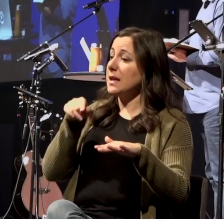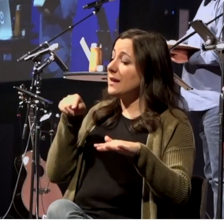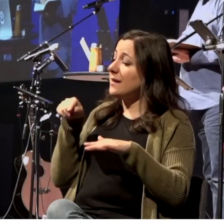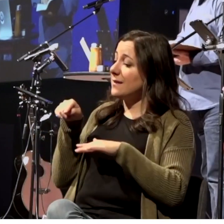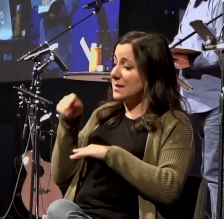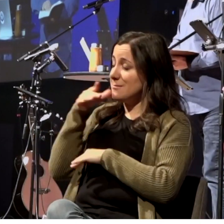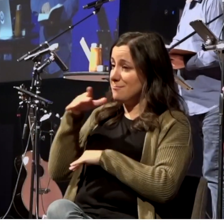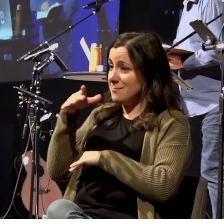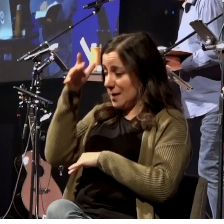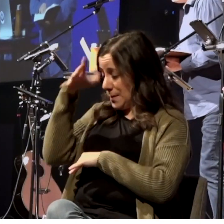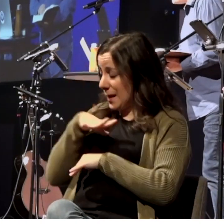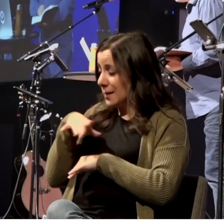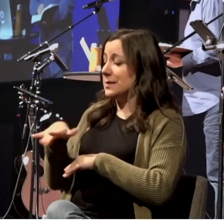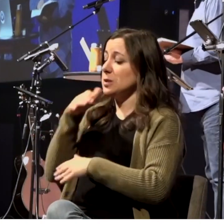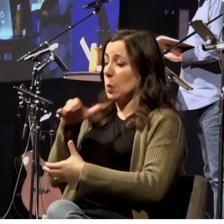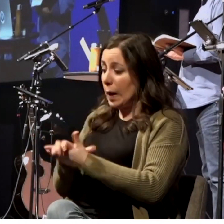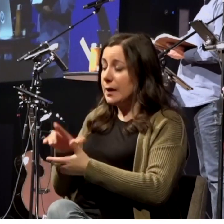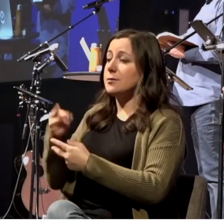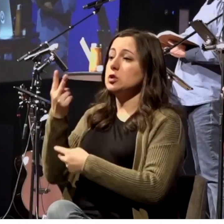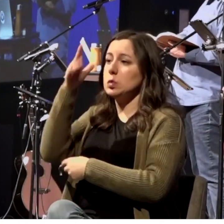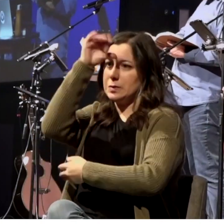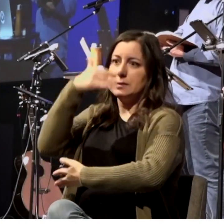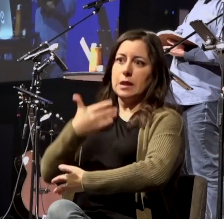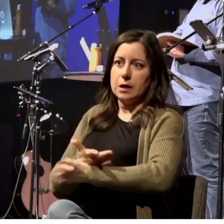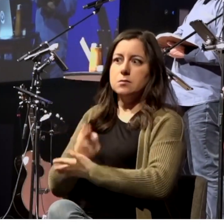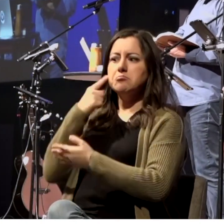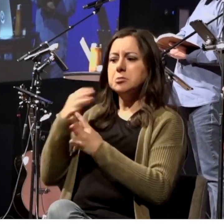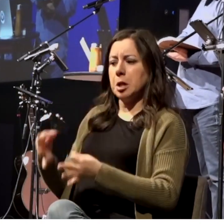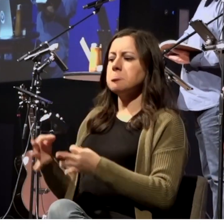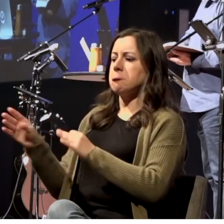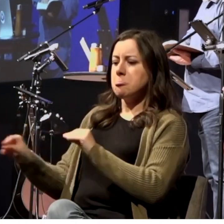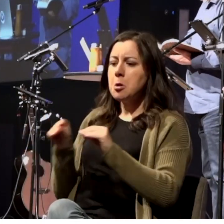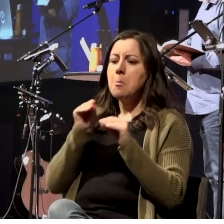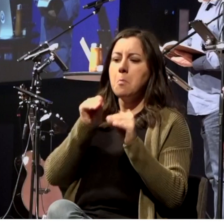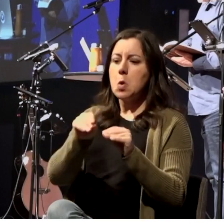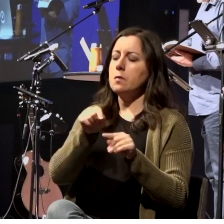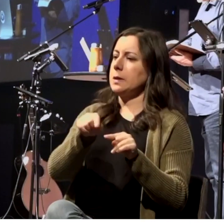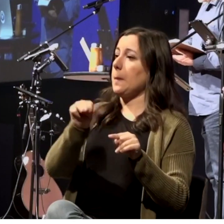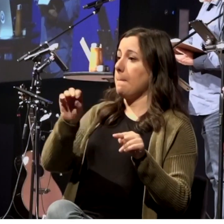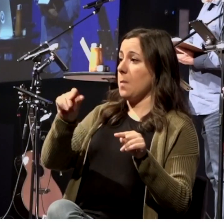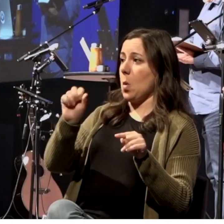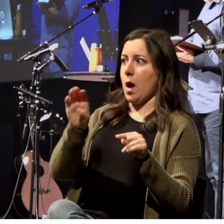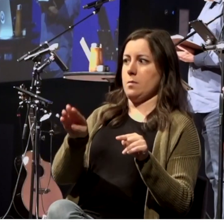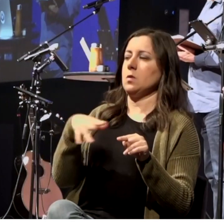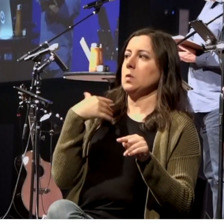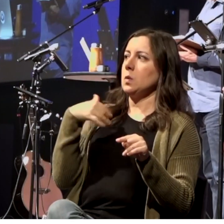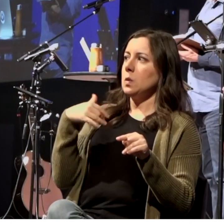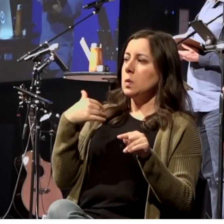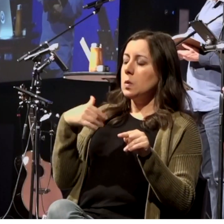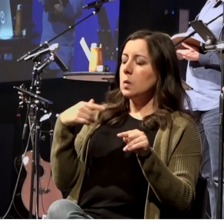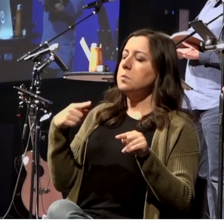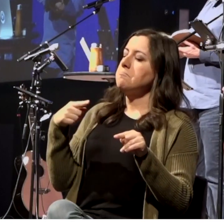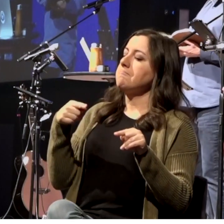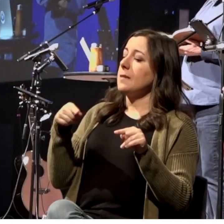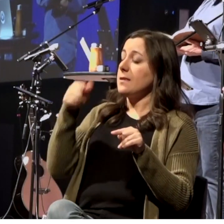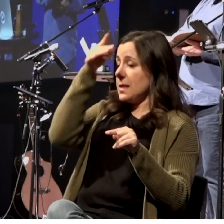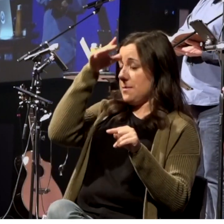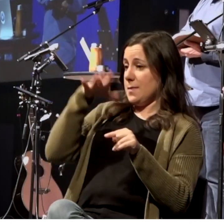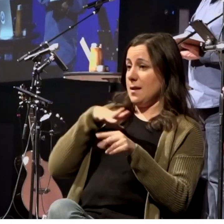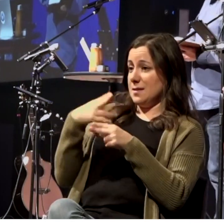and they went to dwell there. They didn't go there to do battle. They went to live. And the name of the man was Elimelech. It